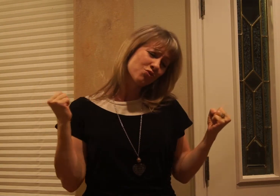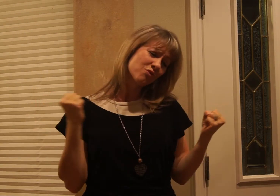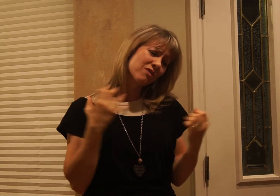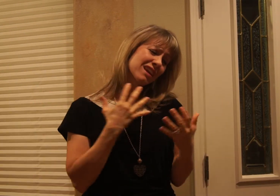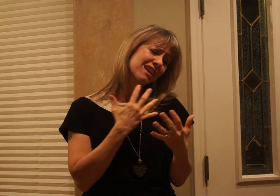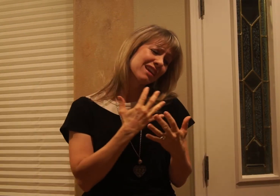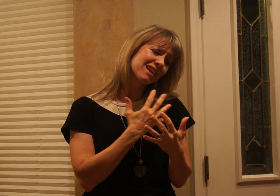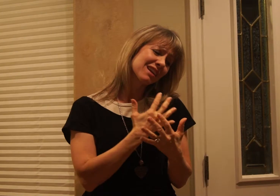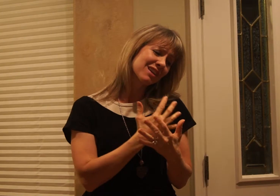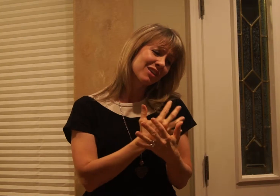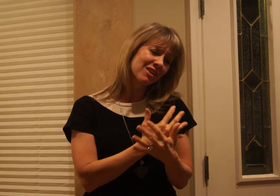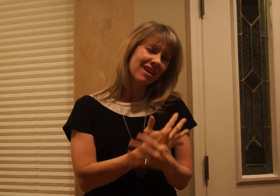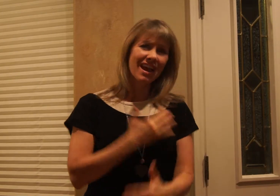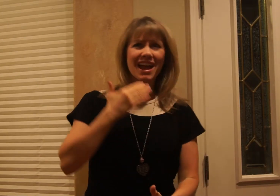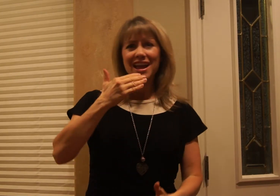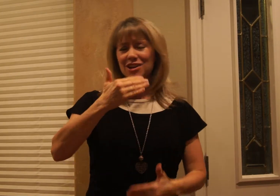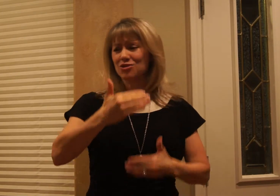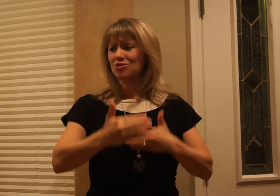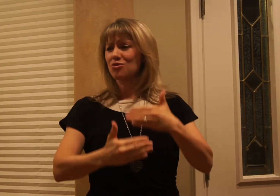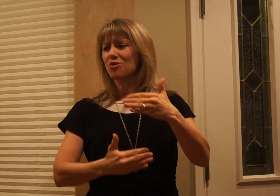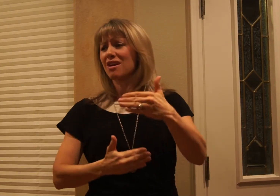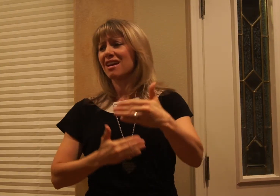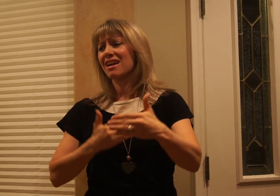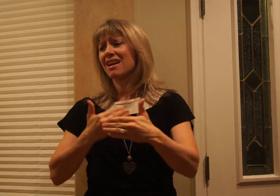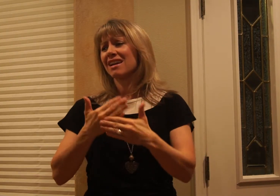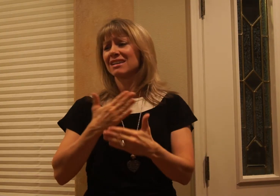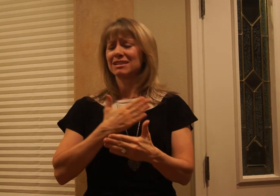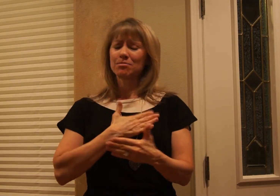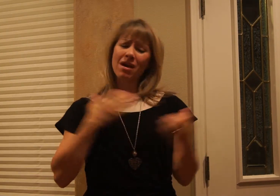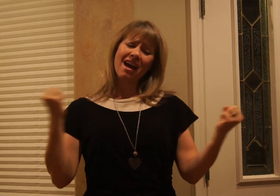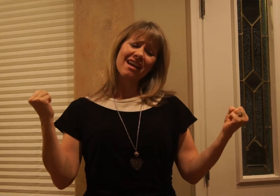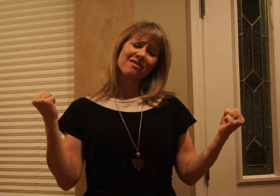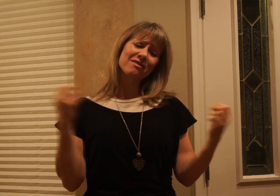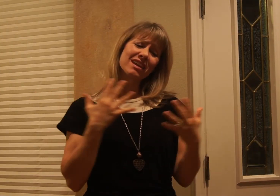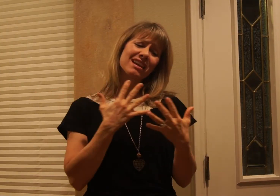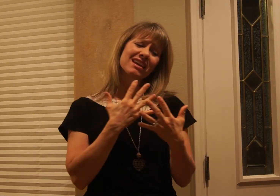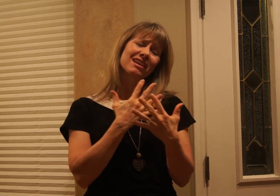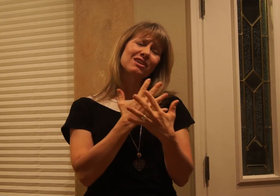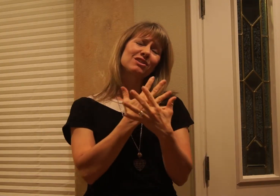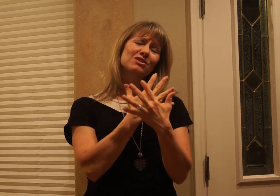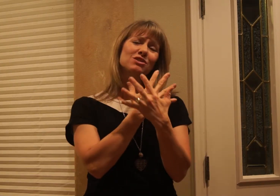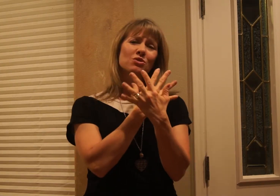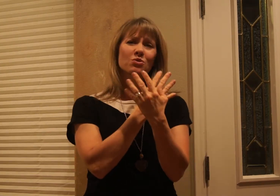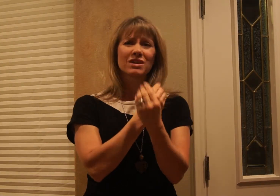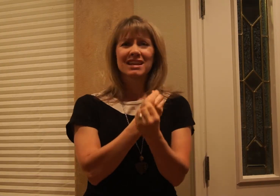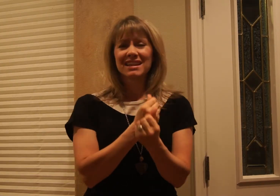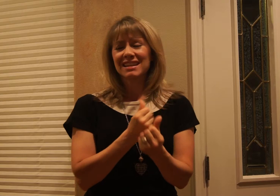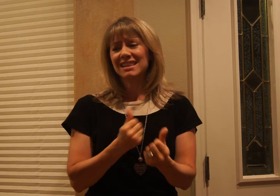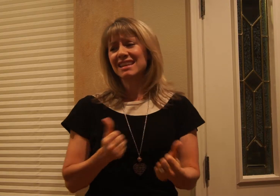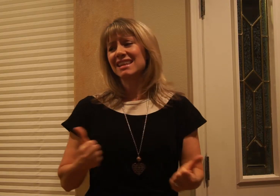fear And grace my fears relieved